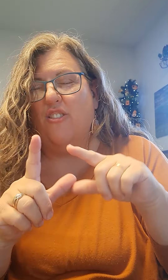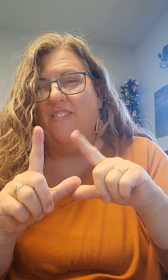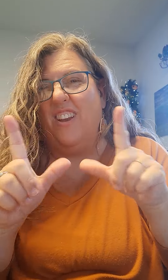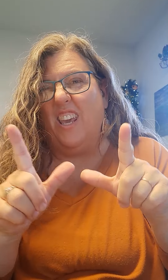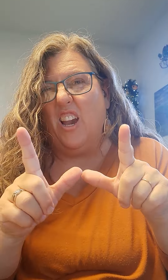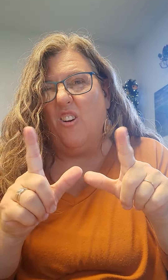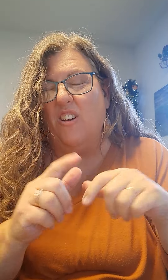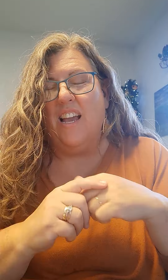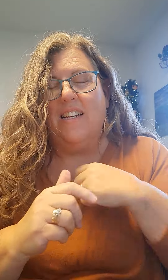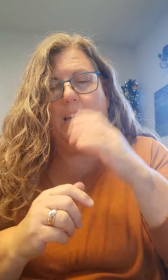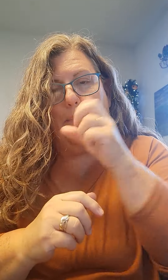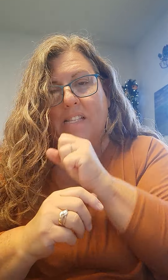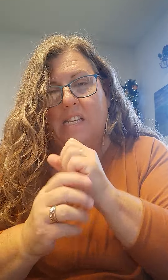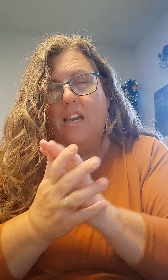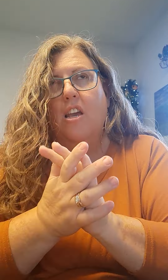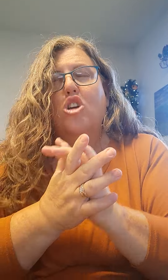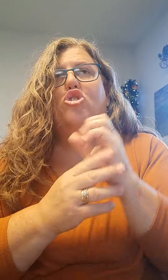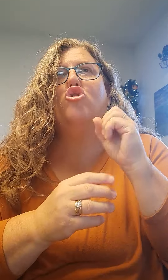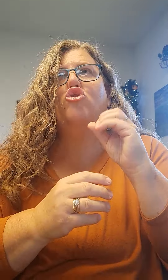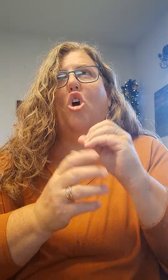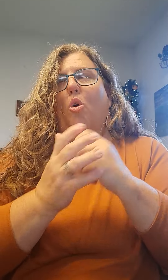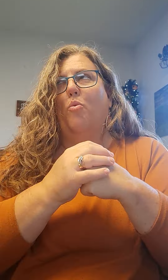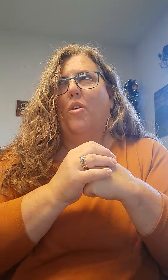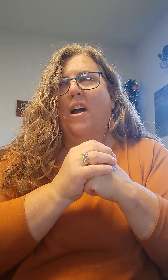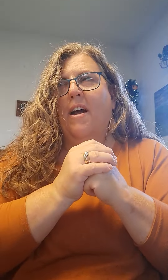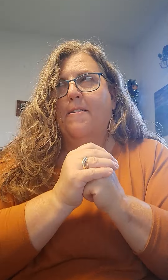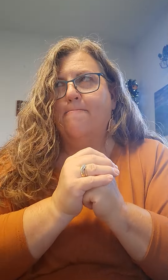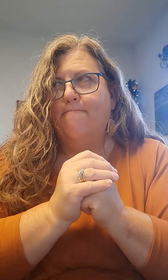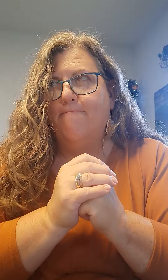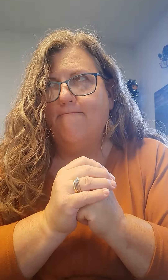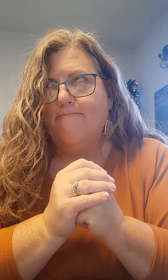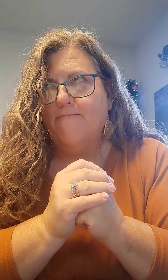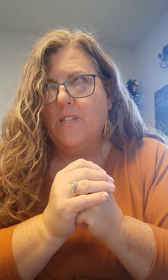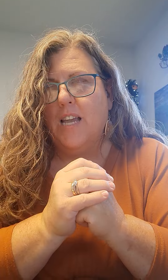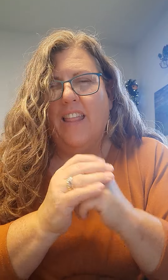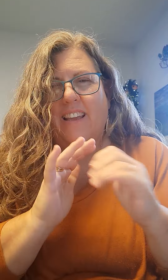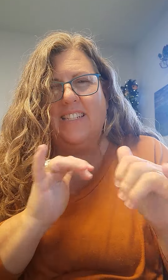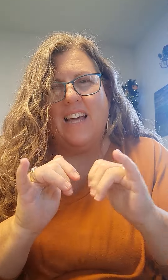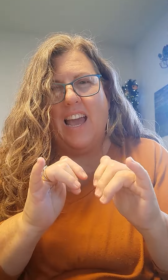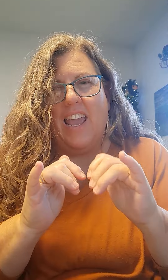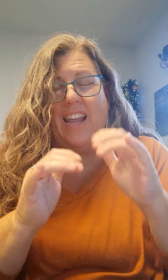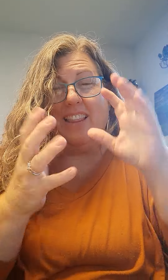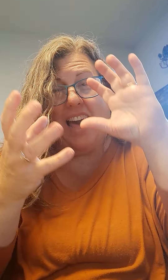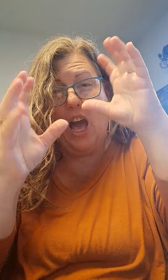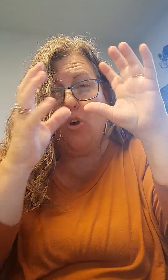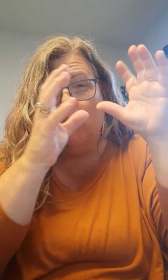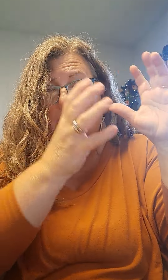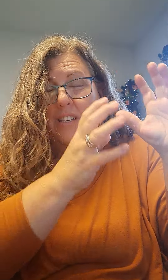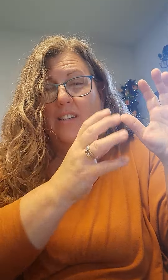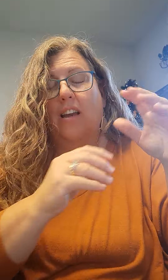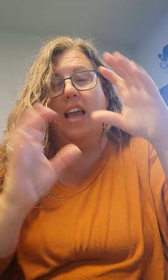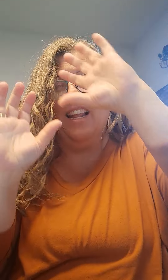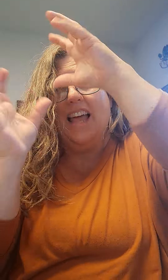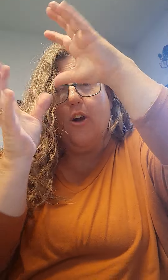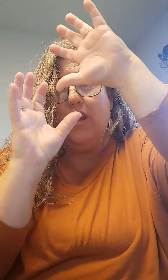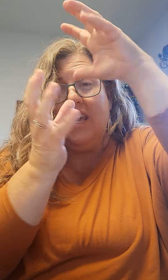video because I missed it. So, things like cloud, cloudy,